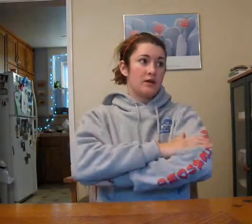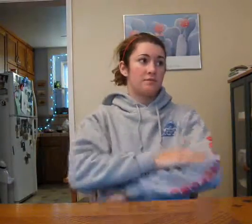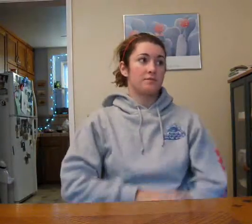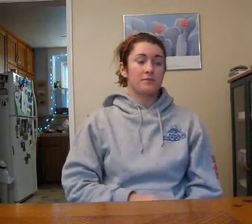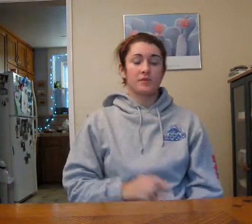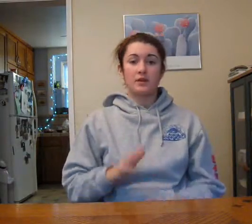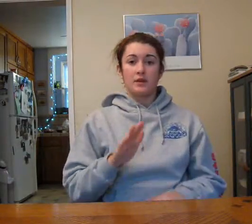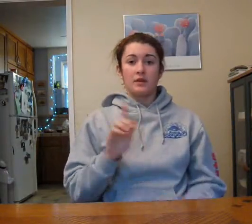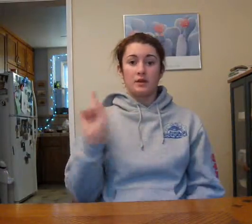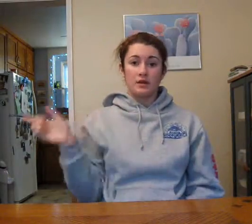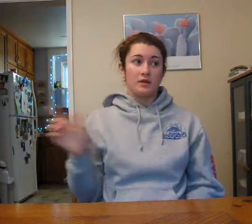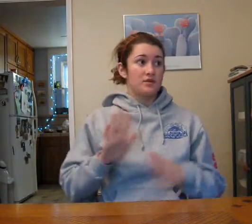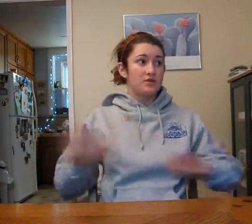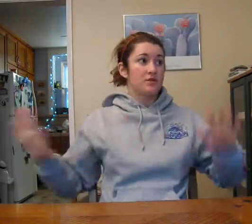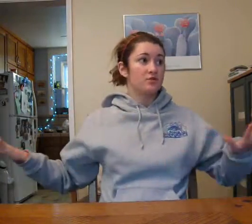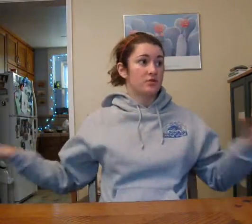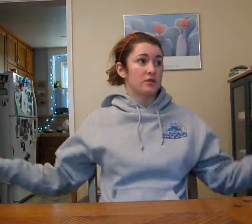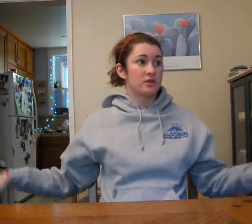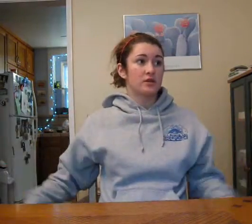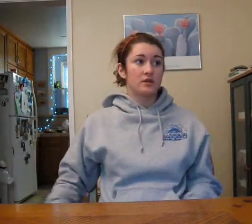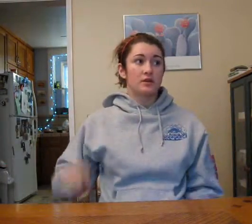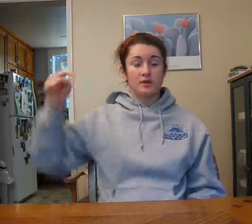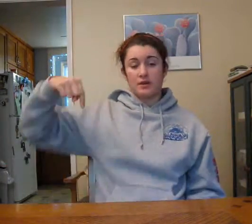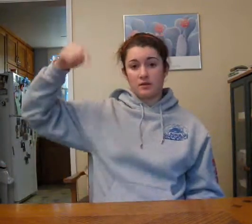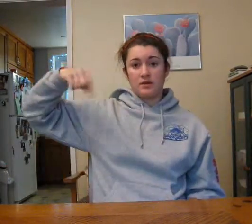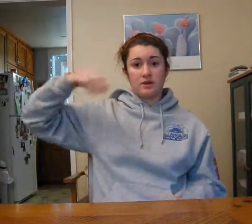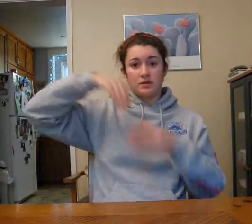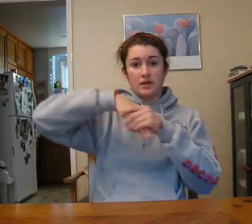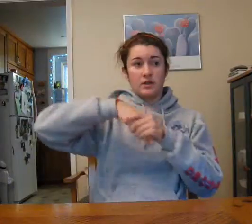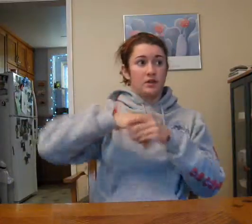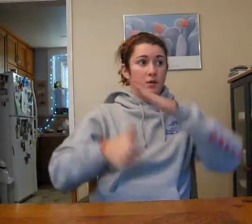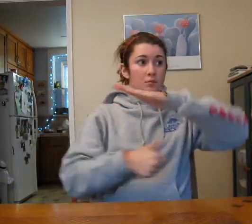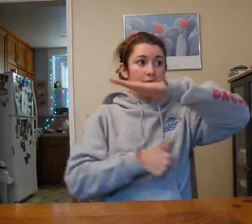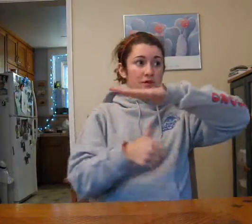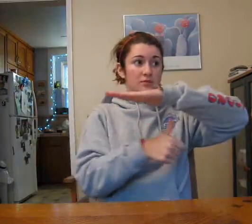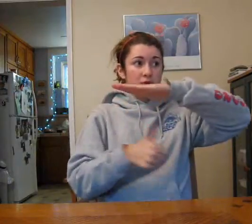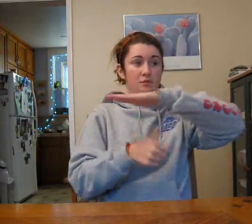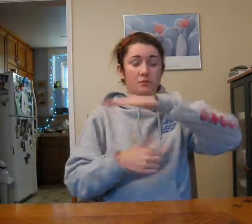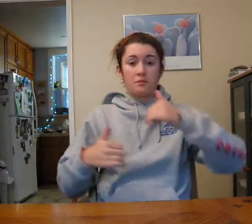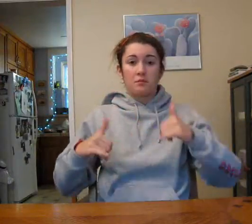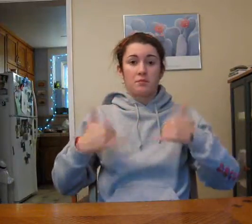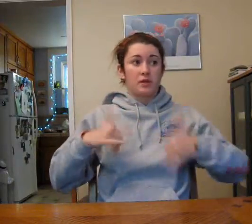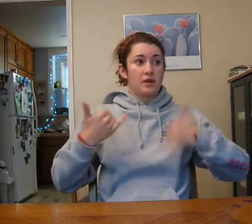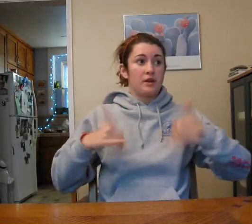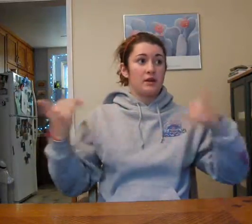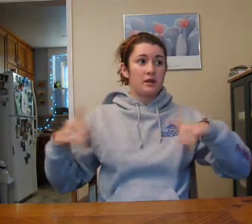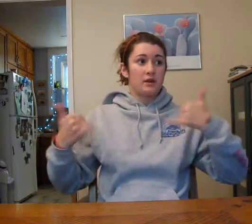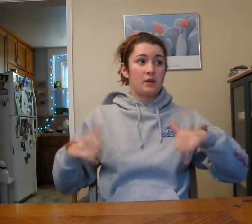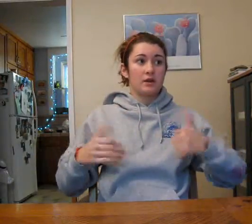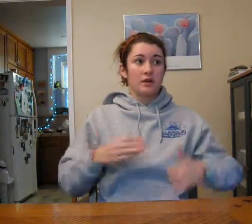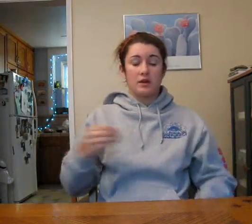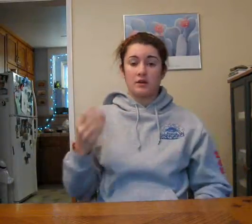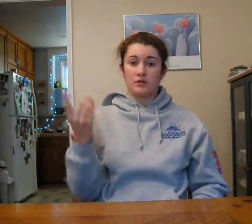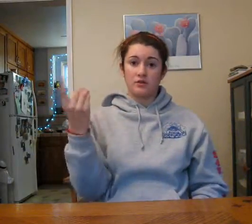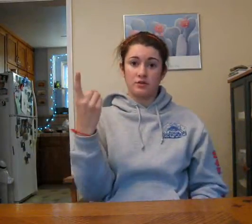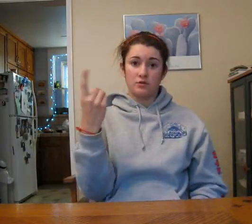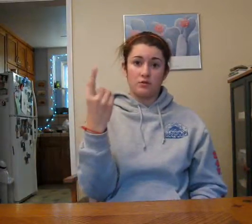His children downstairs in basement play and do